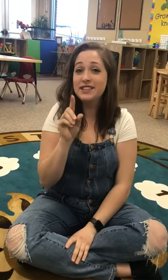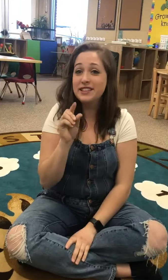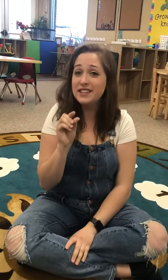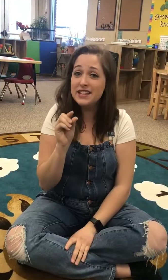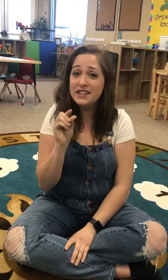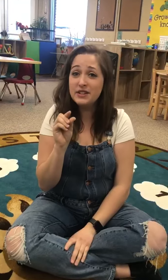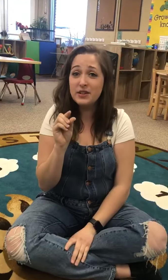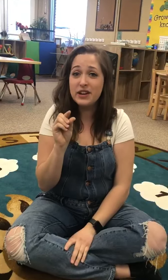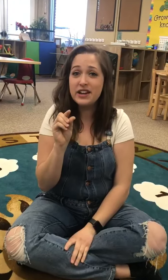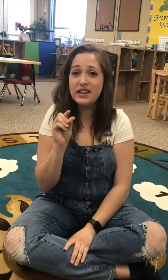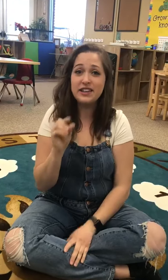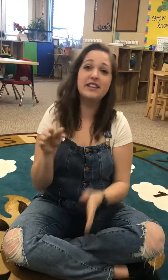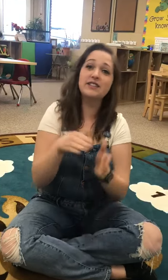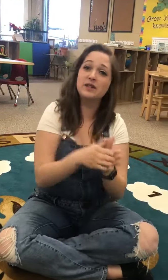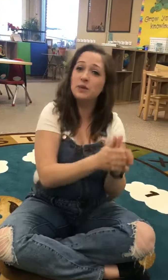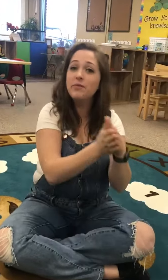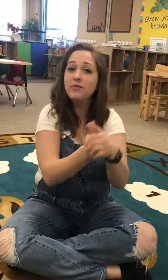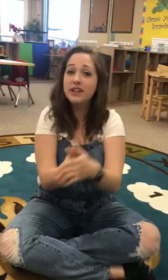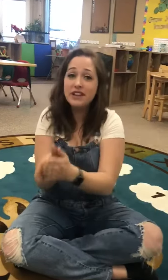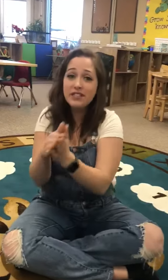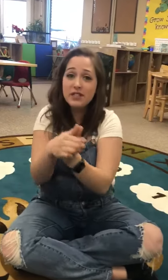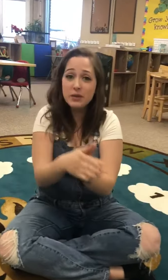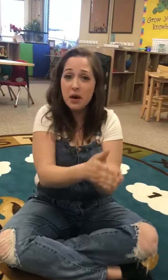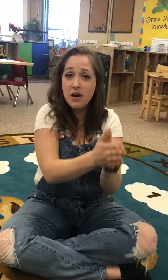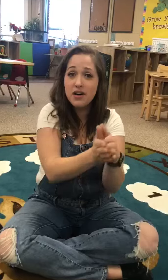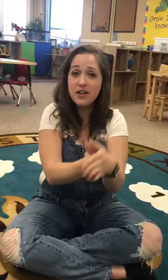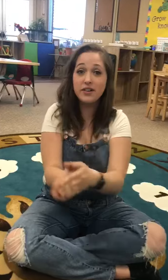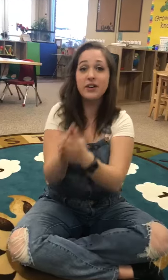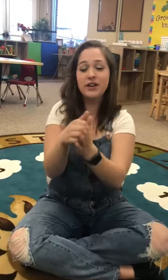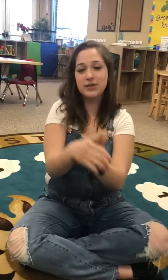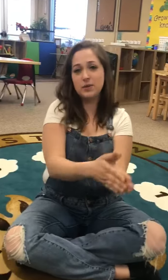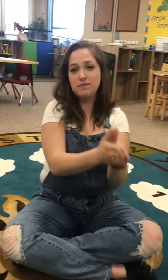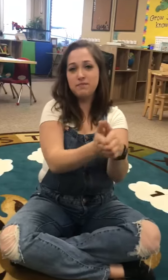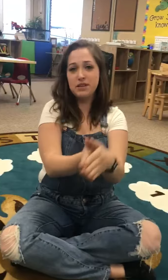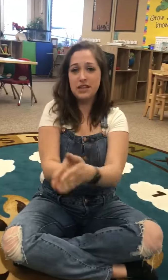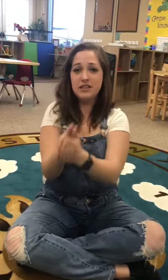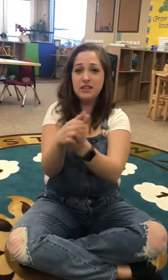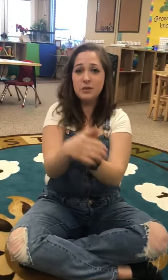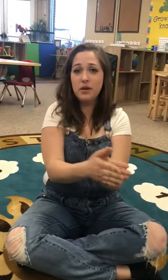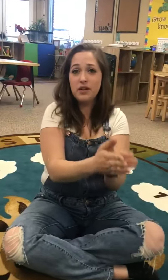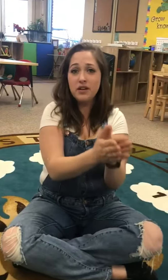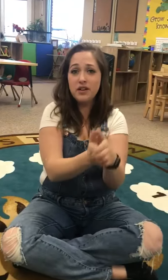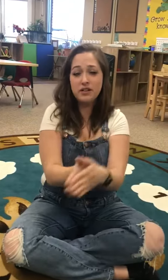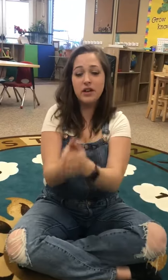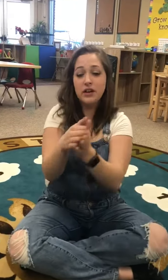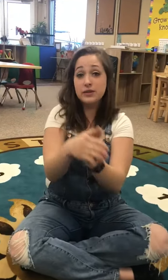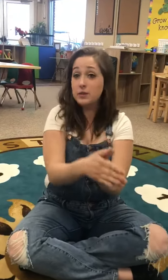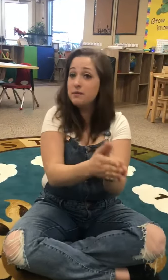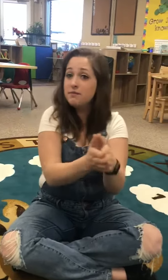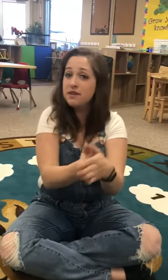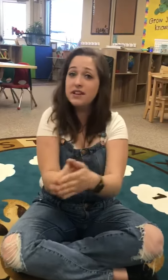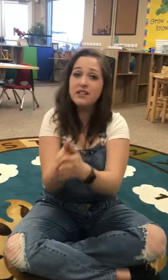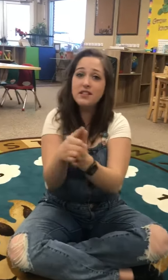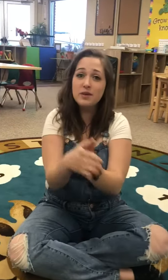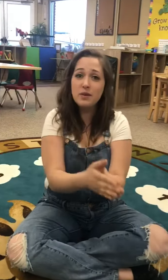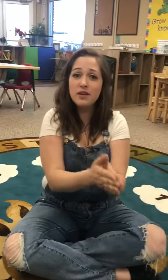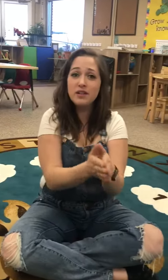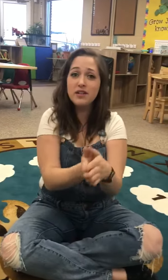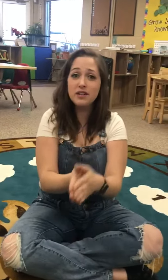little grayling swimming in the water, swimming in the water, swimming in the water.